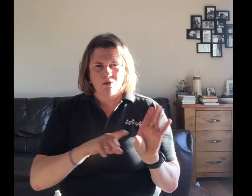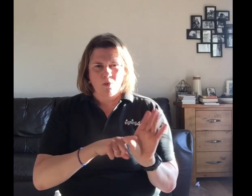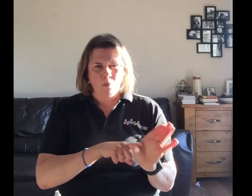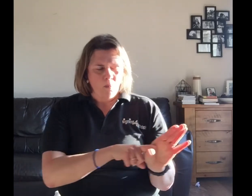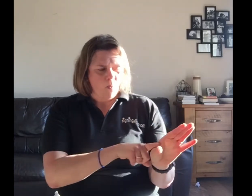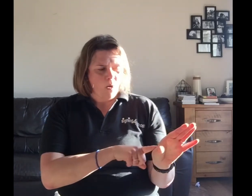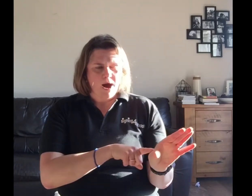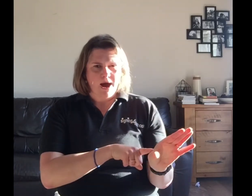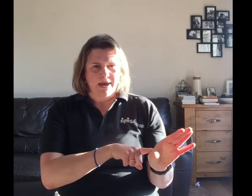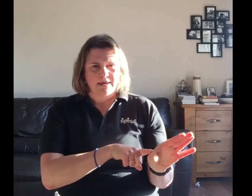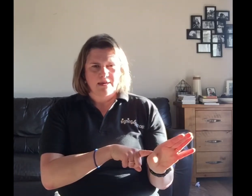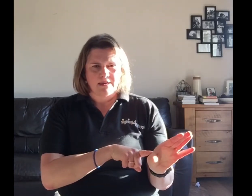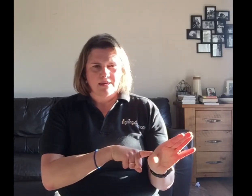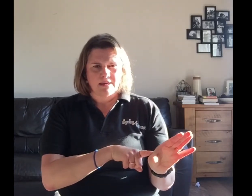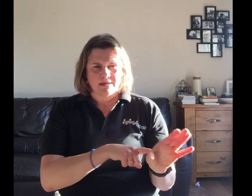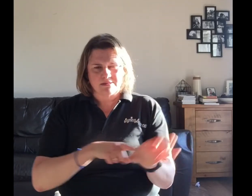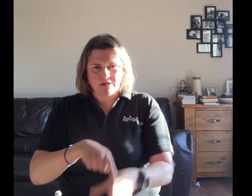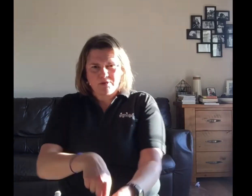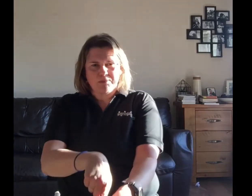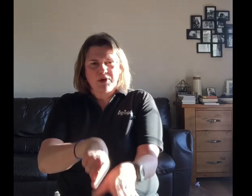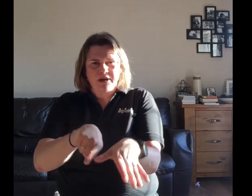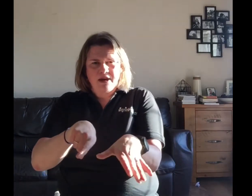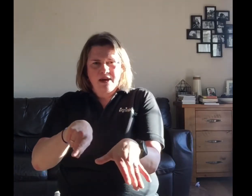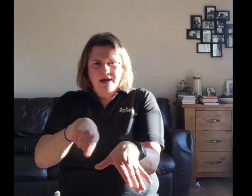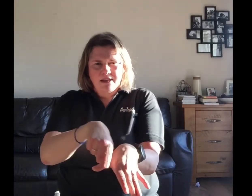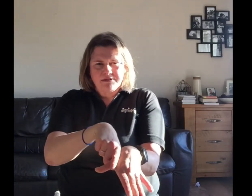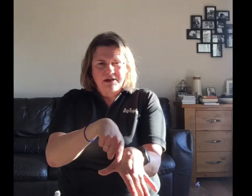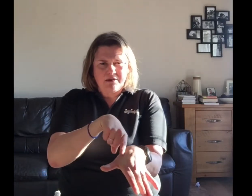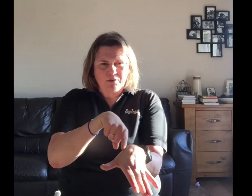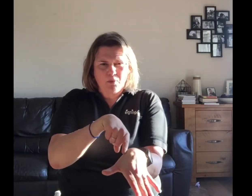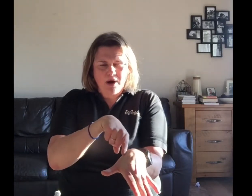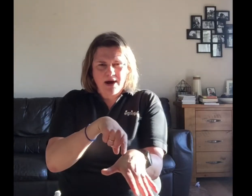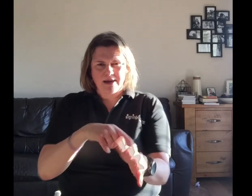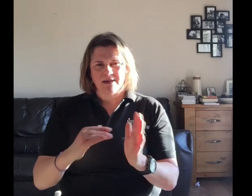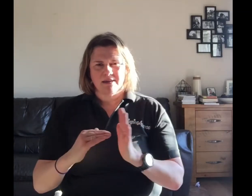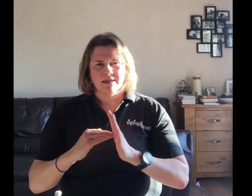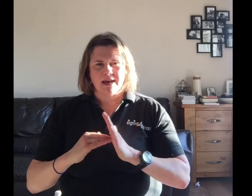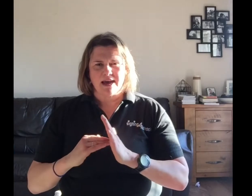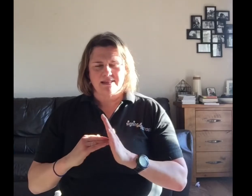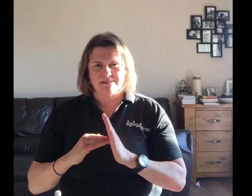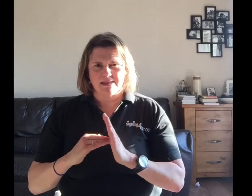Y. So you put your hand down, Y, and Z.